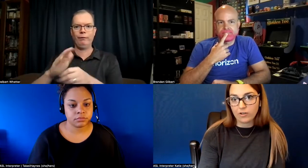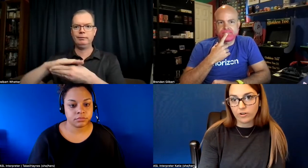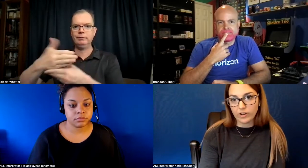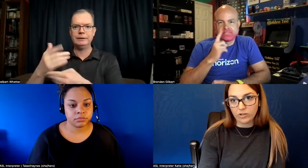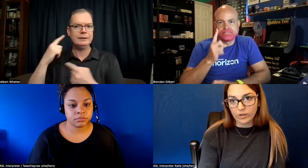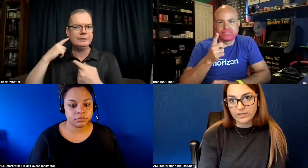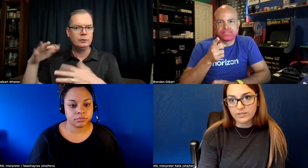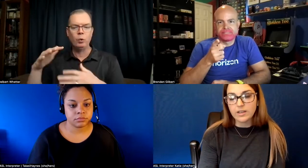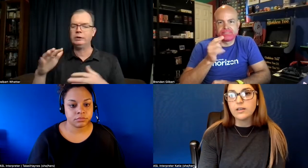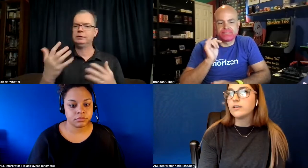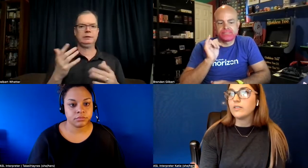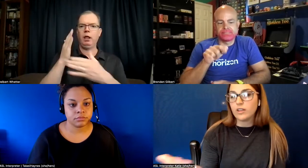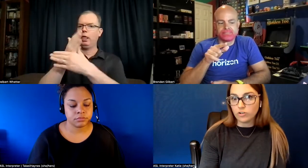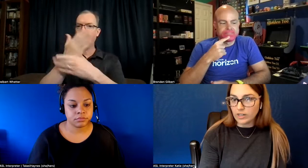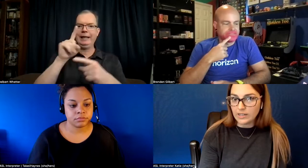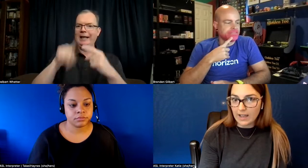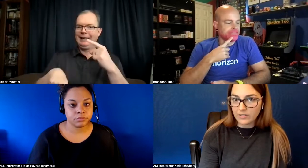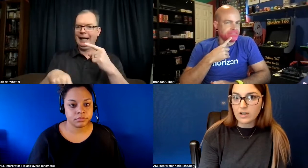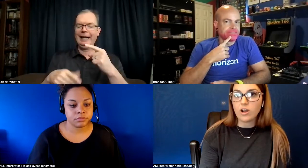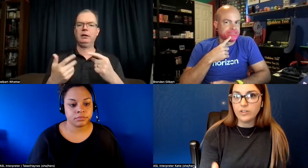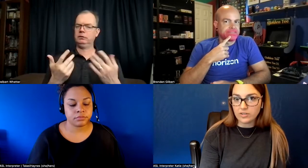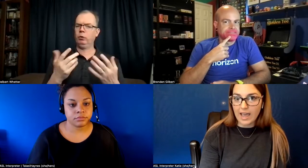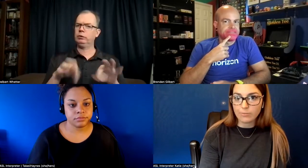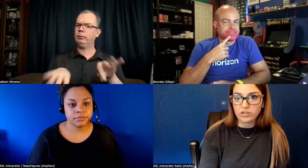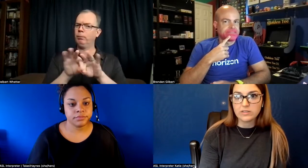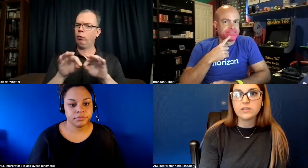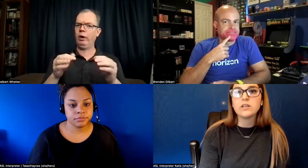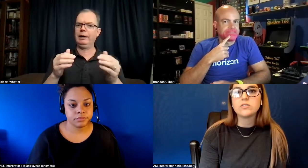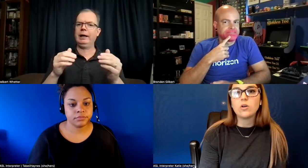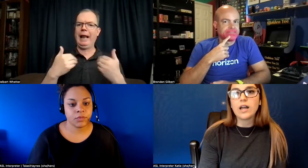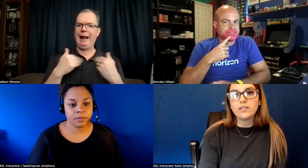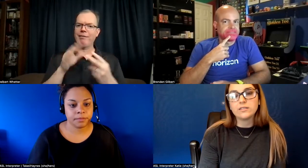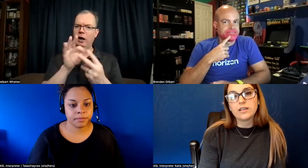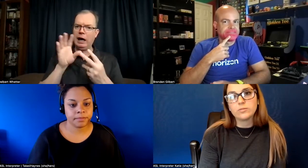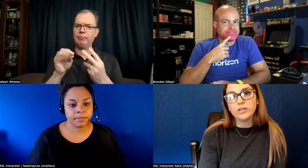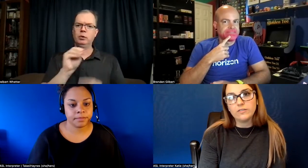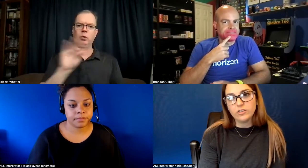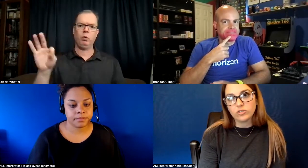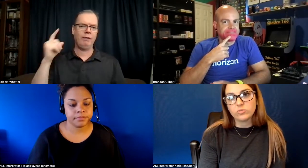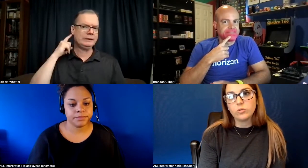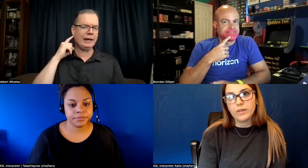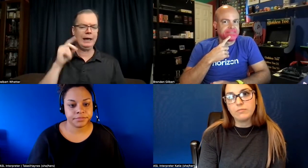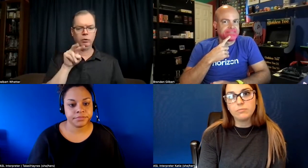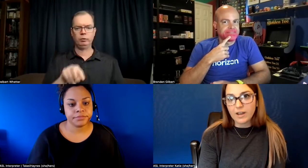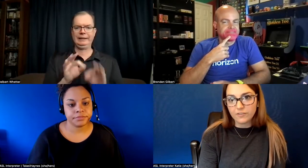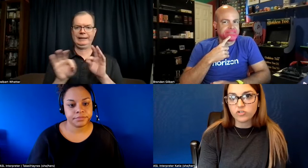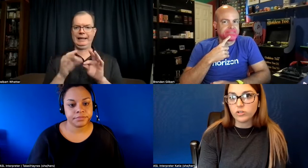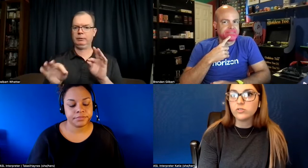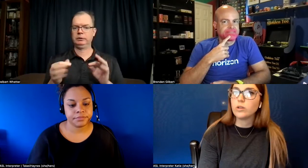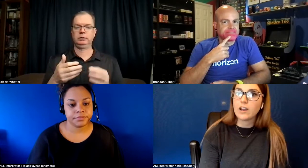background creating noise that they are going to need to have the sound off and use the captions so a lot of these accessibility features will be beneficial to a